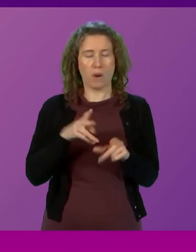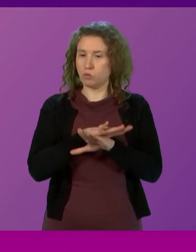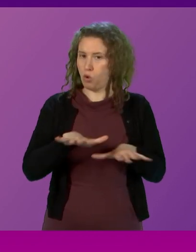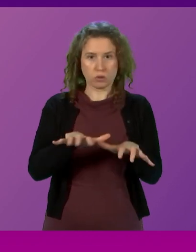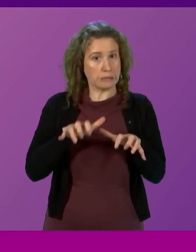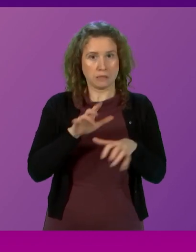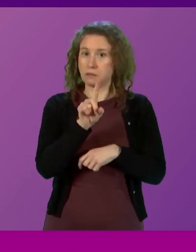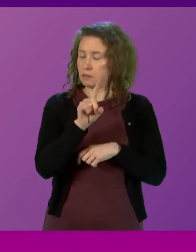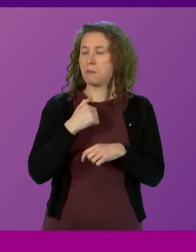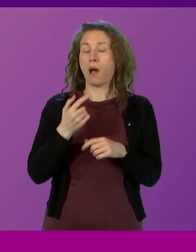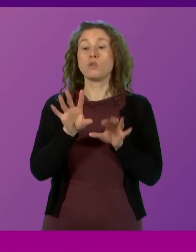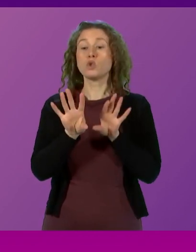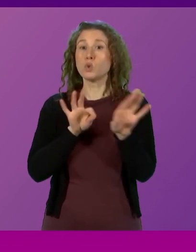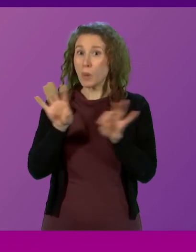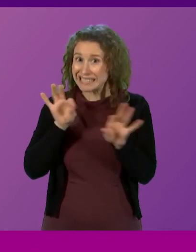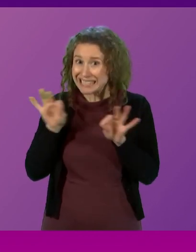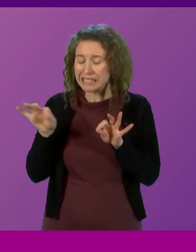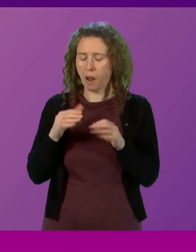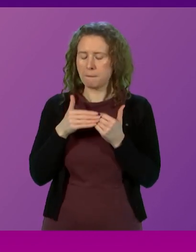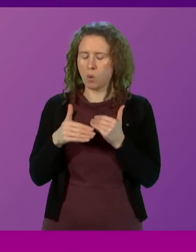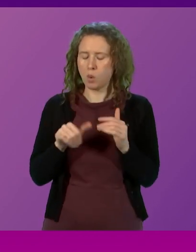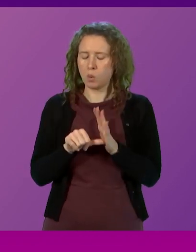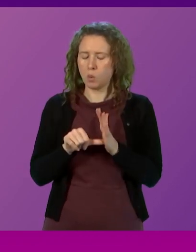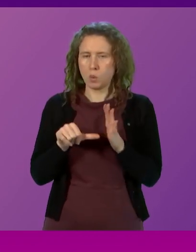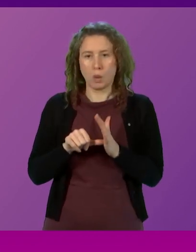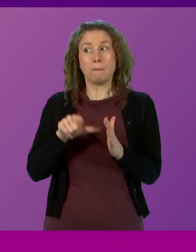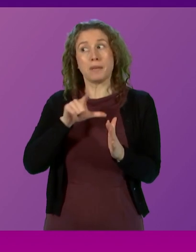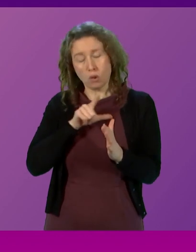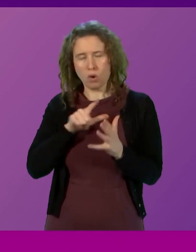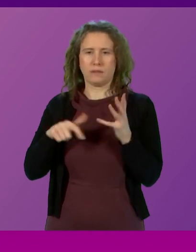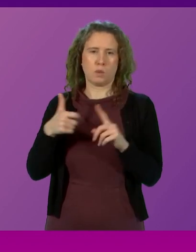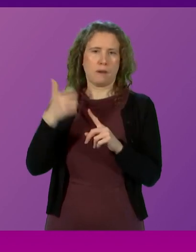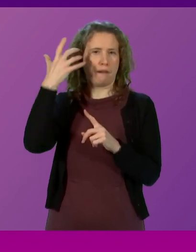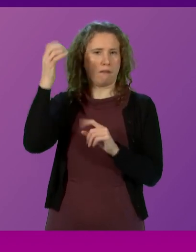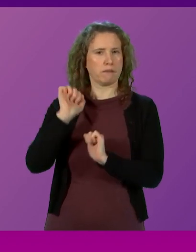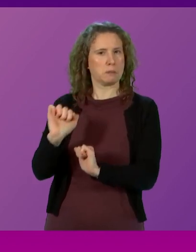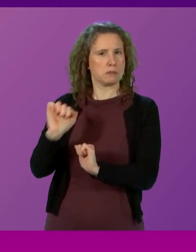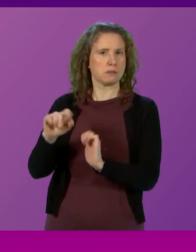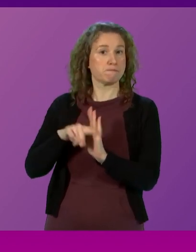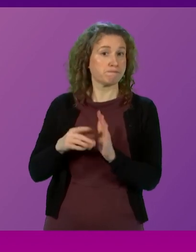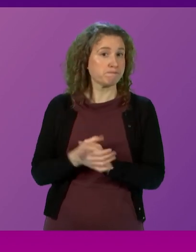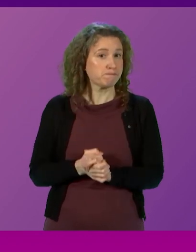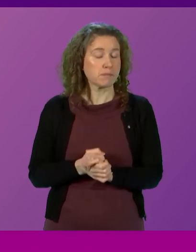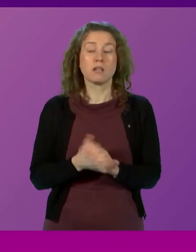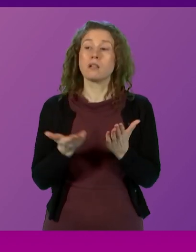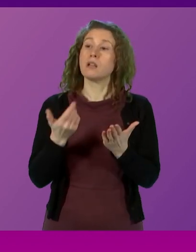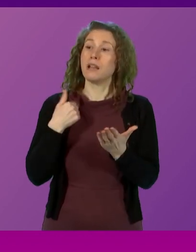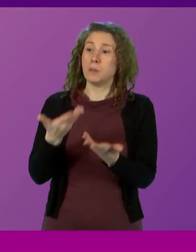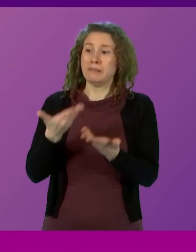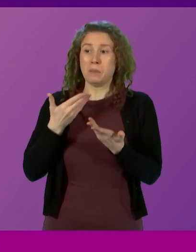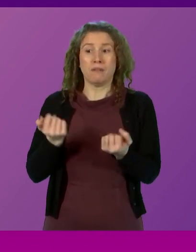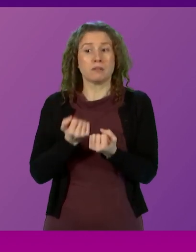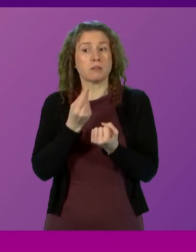face are all the starker because of the United Kingdom Government. Within the powers available to us,